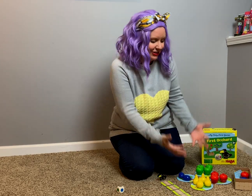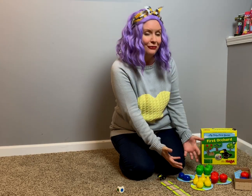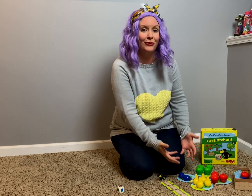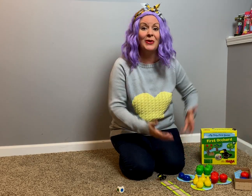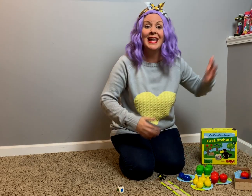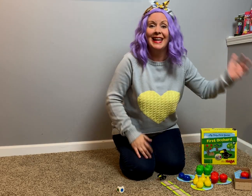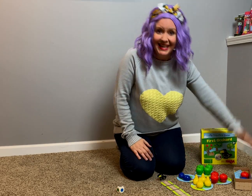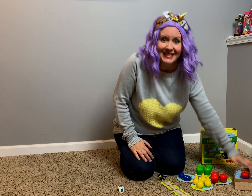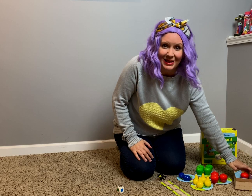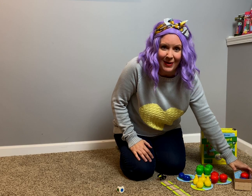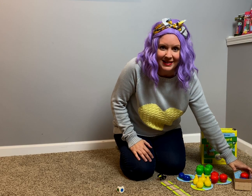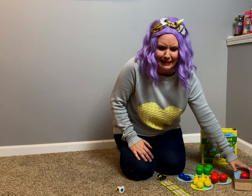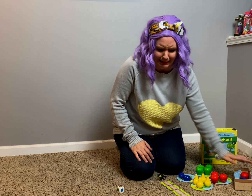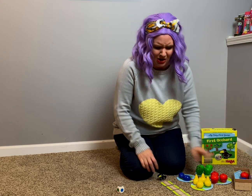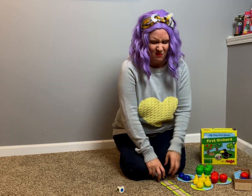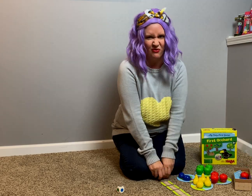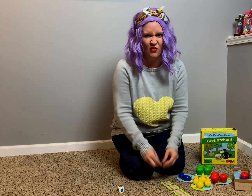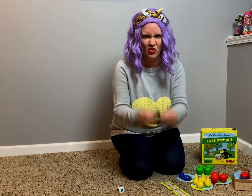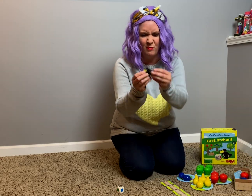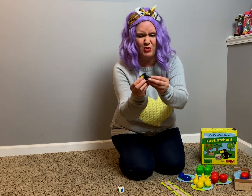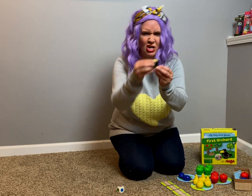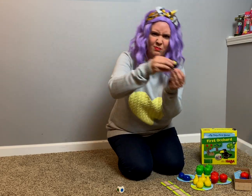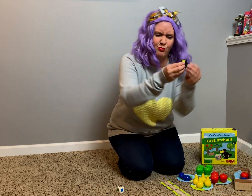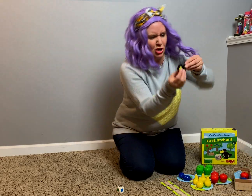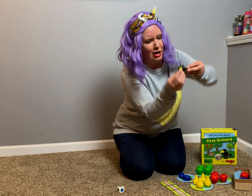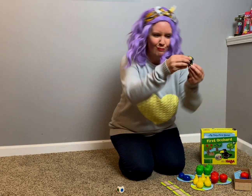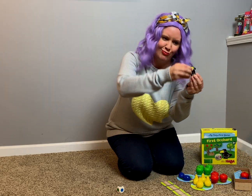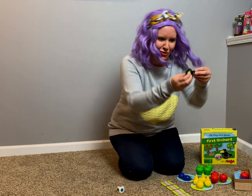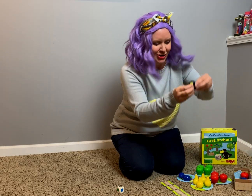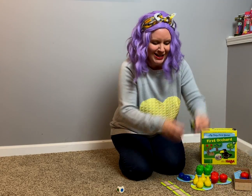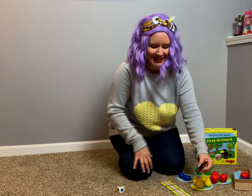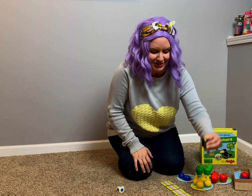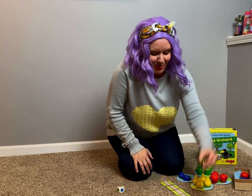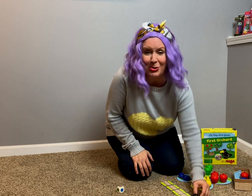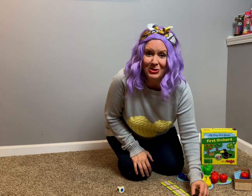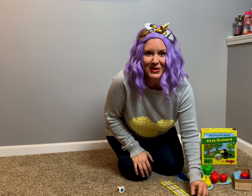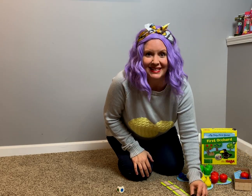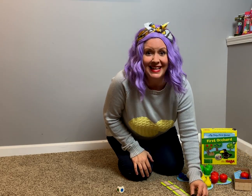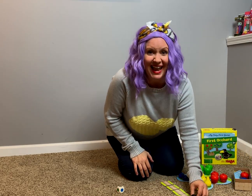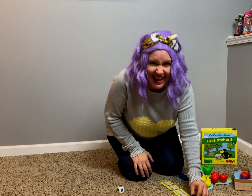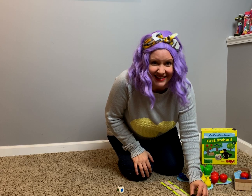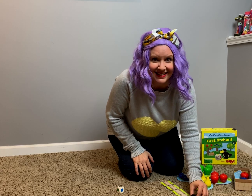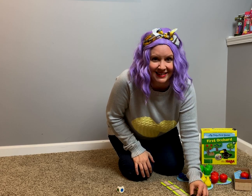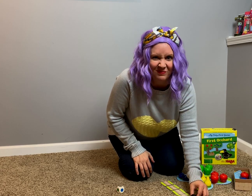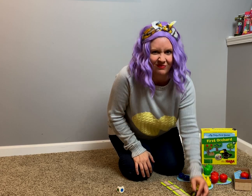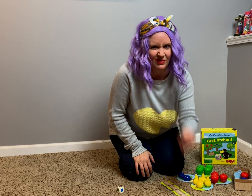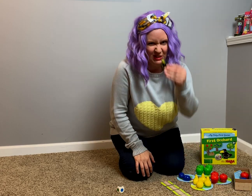the fruit into the basket before the bad black bird gets all the way to the end. This